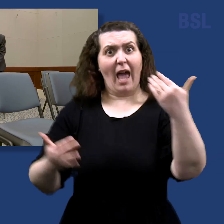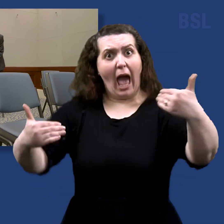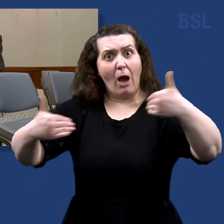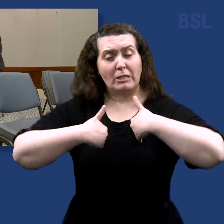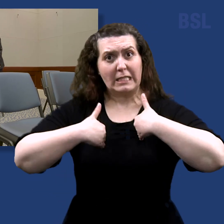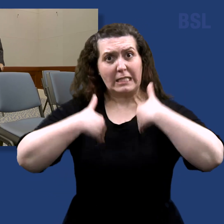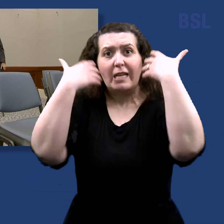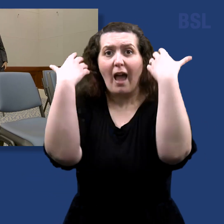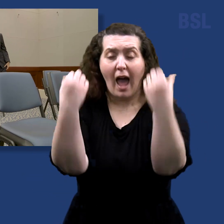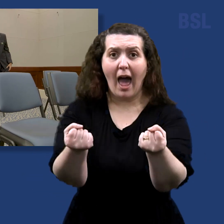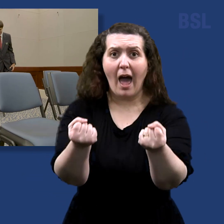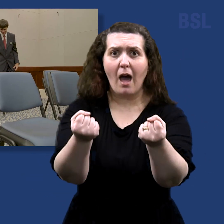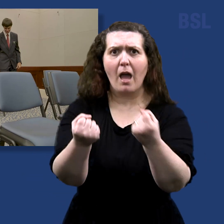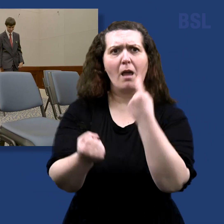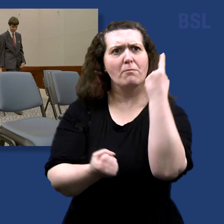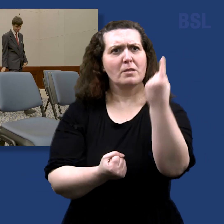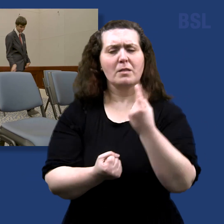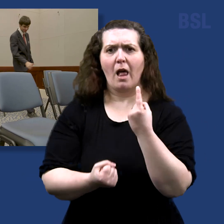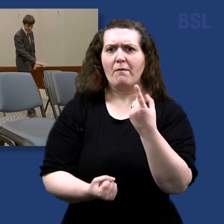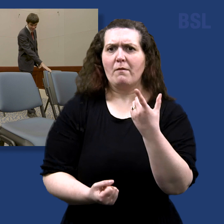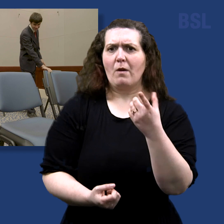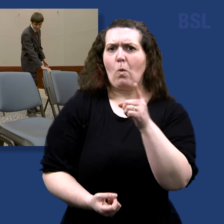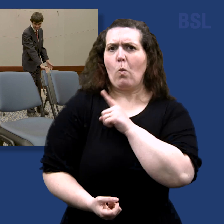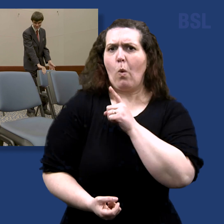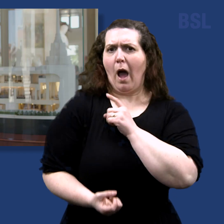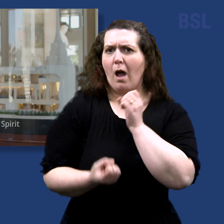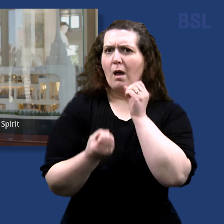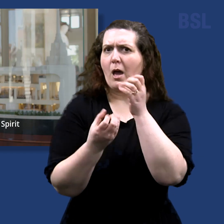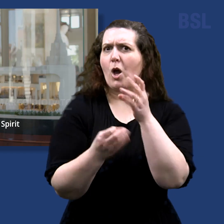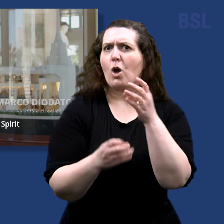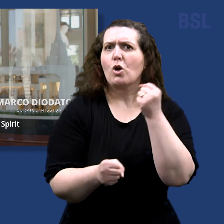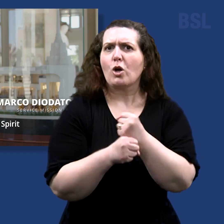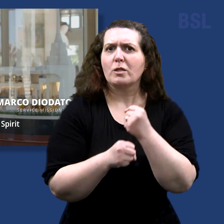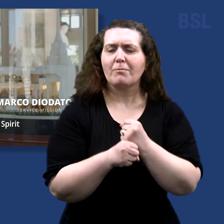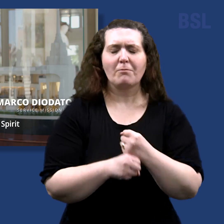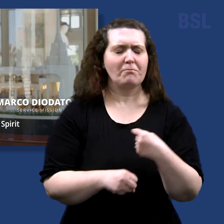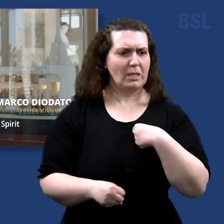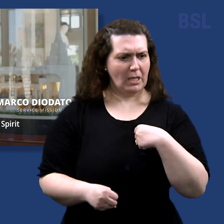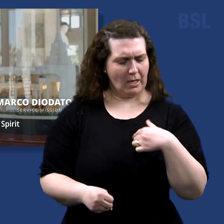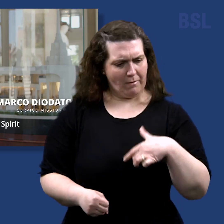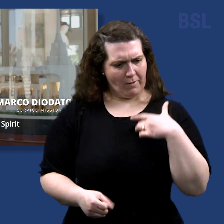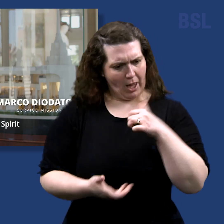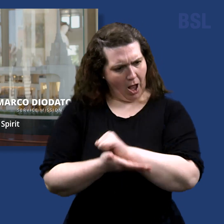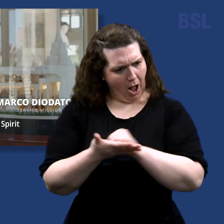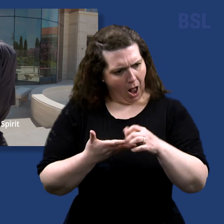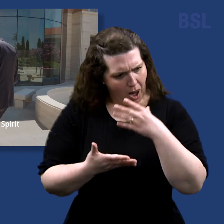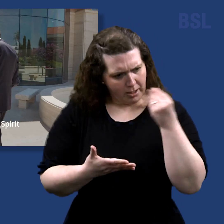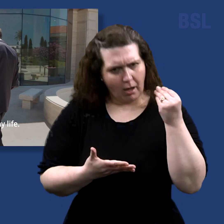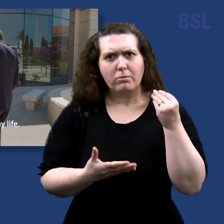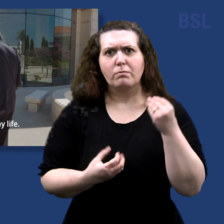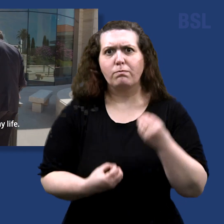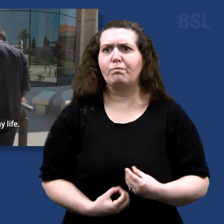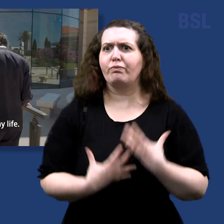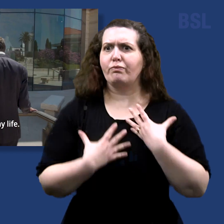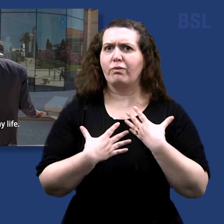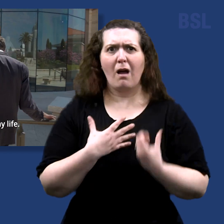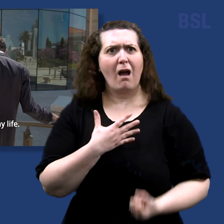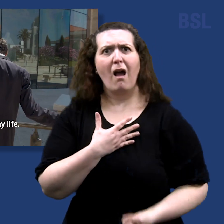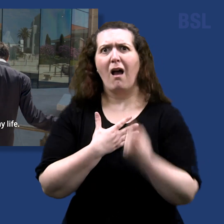and shares why he wanted to serve a mission. I've heard the Spirit of the Holy Spirit many times in my life.